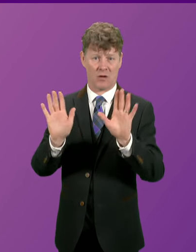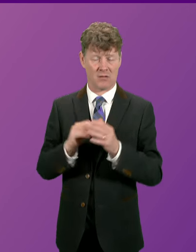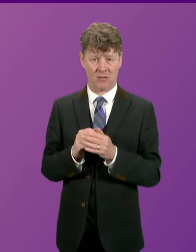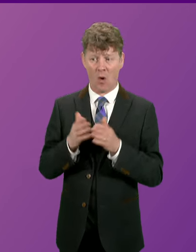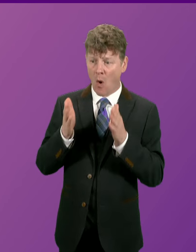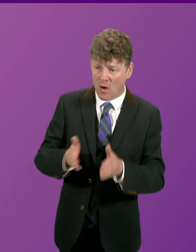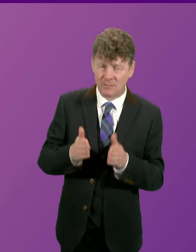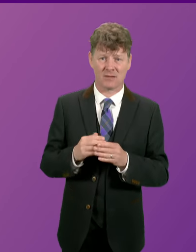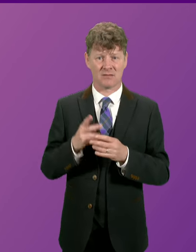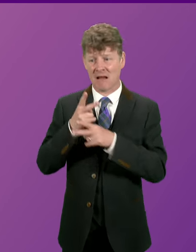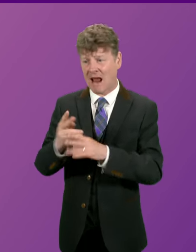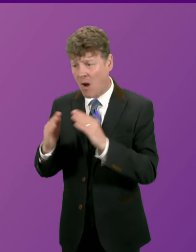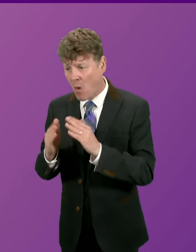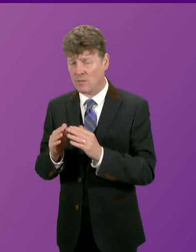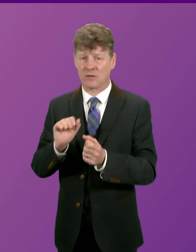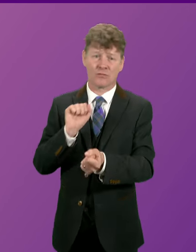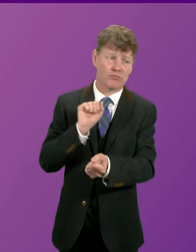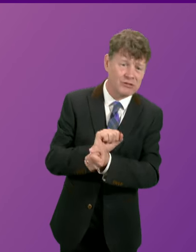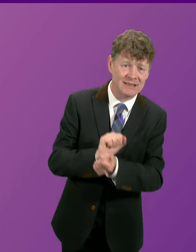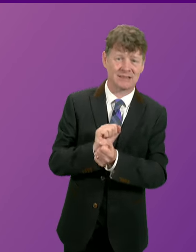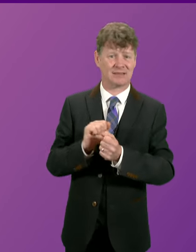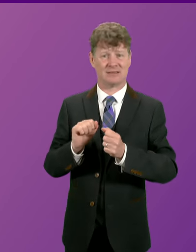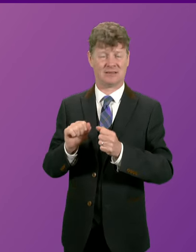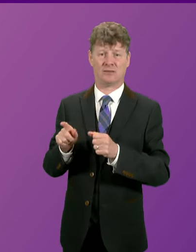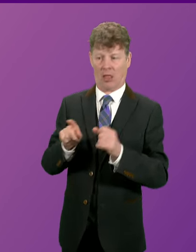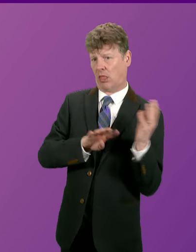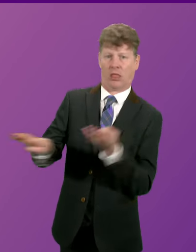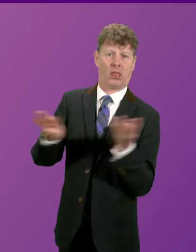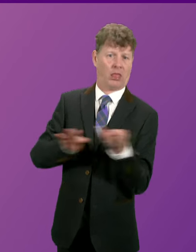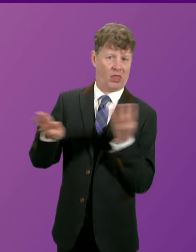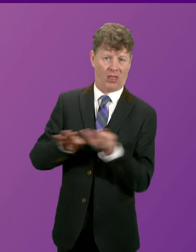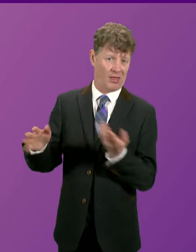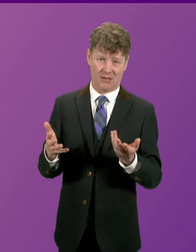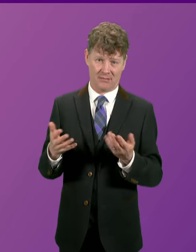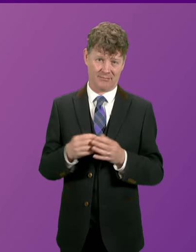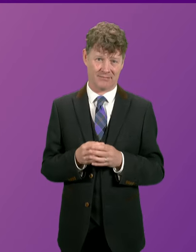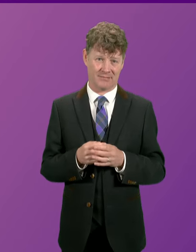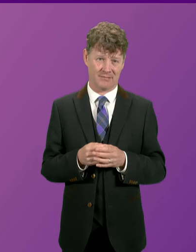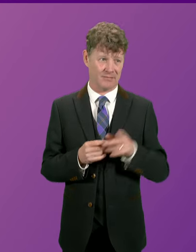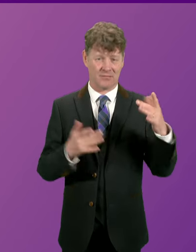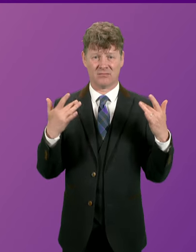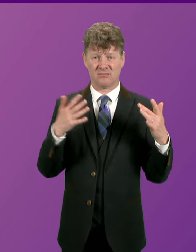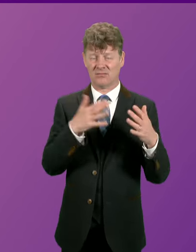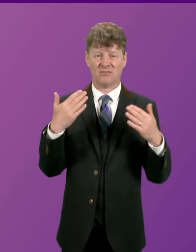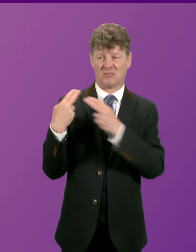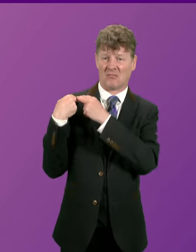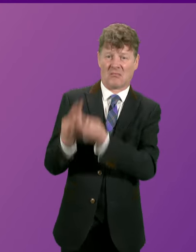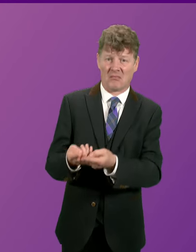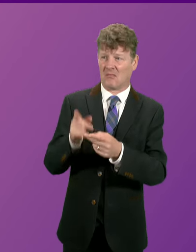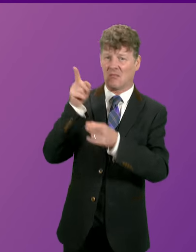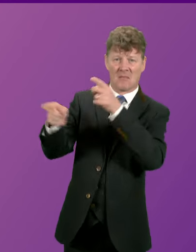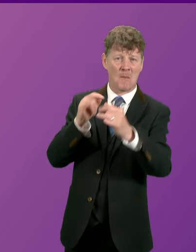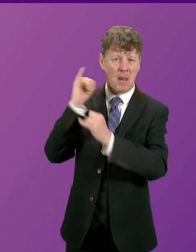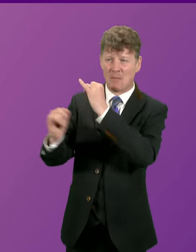homes, prison cells and morgues will fill up as a consequence. So stop passing the buck. Stop looking for somebody